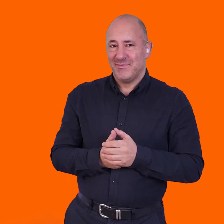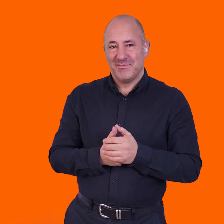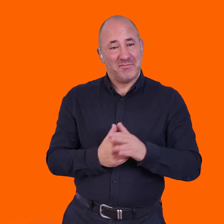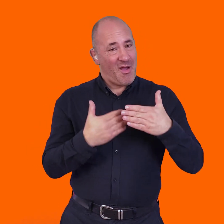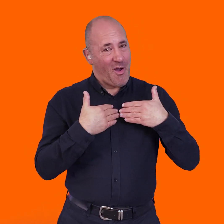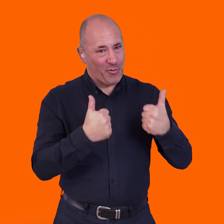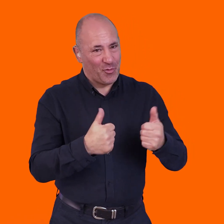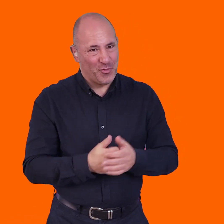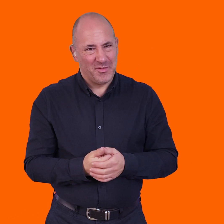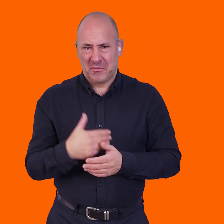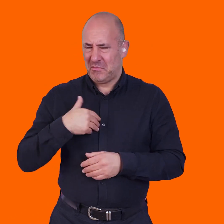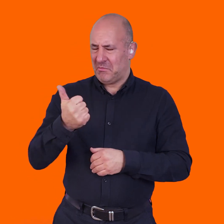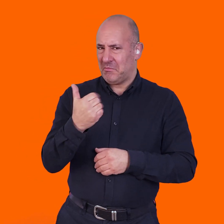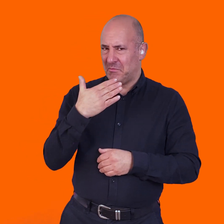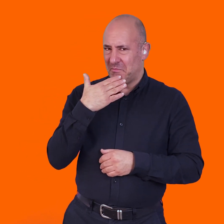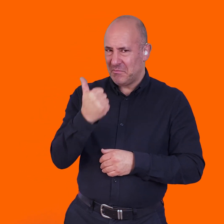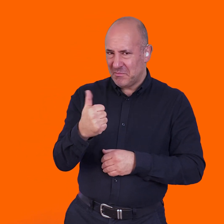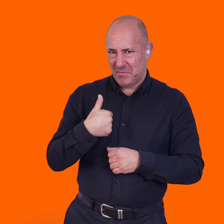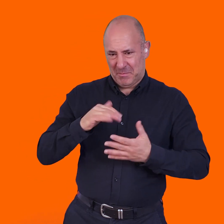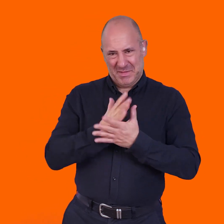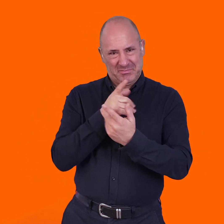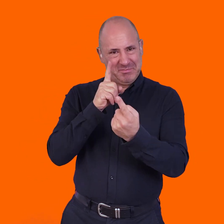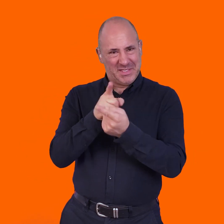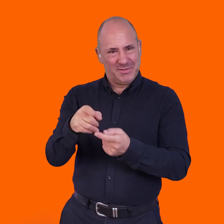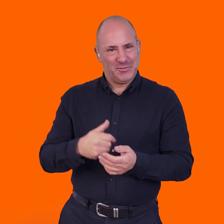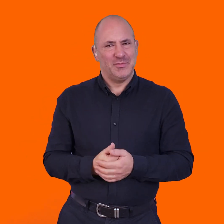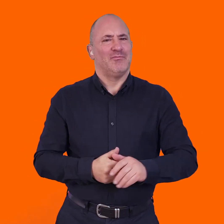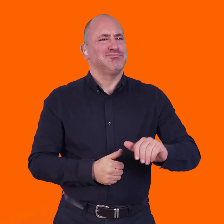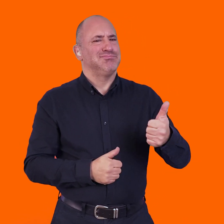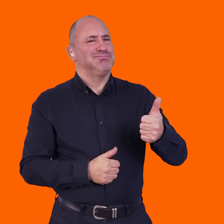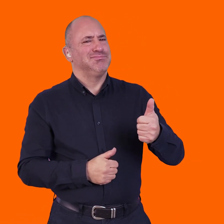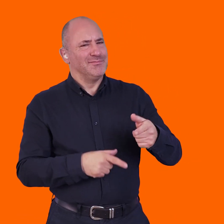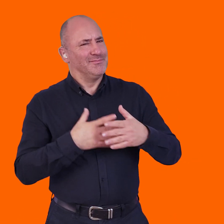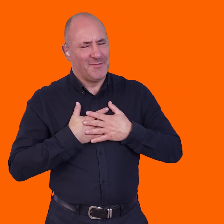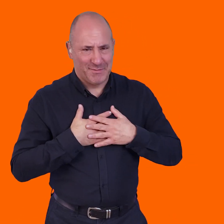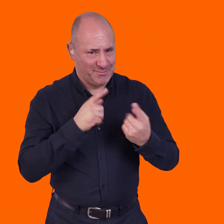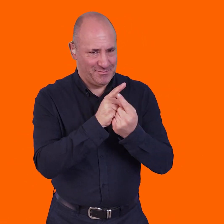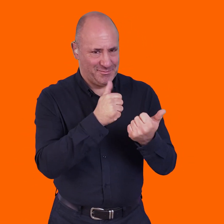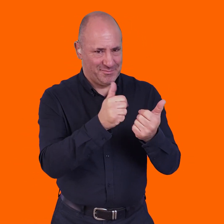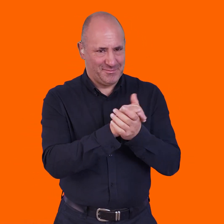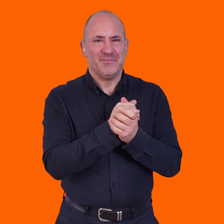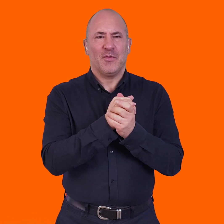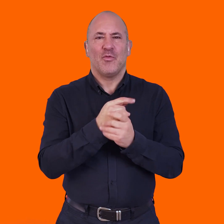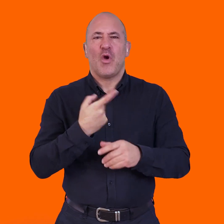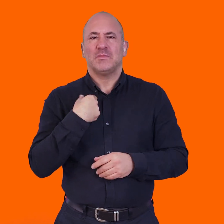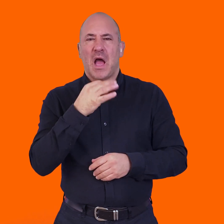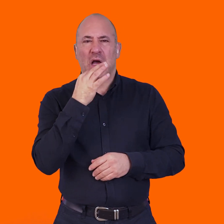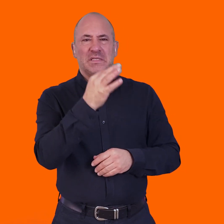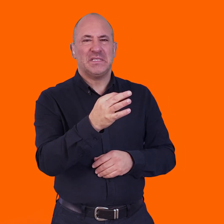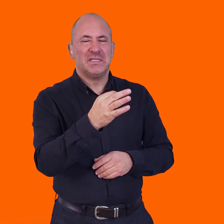are you? I'm good. Thank you. I'm very pleased to meet you. Yeah, and you, love, and you. Right. First of all, I'd like to ask you, can you tell